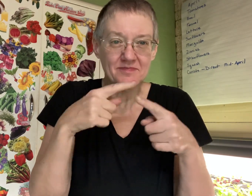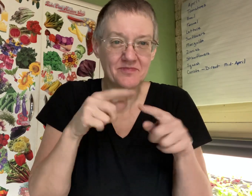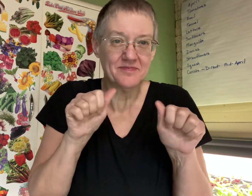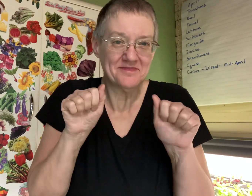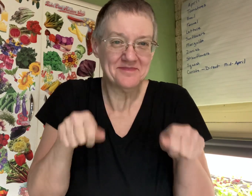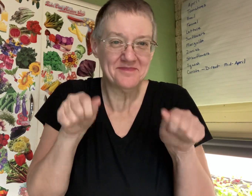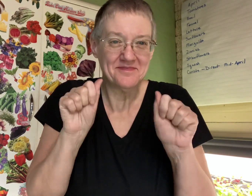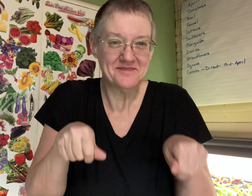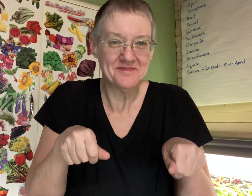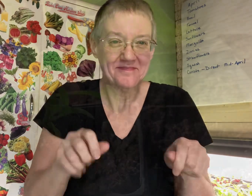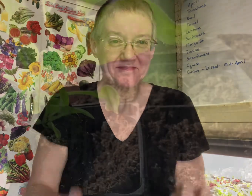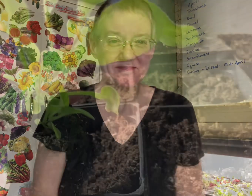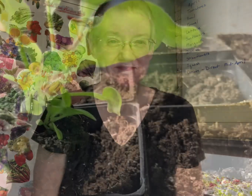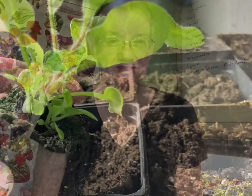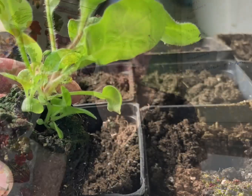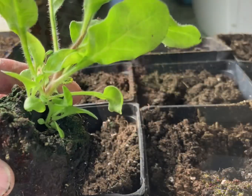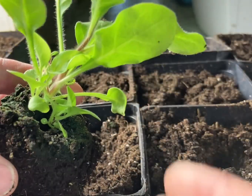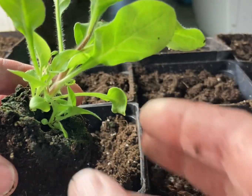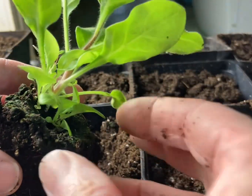so we're going to divide some when it's possible